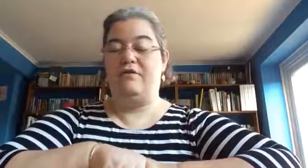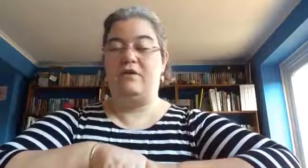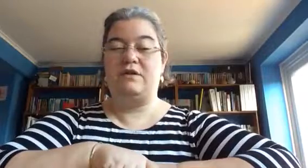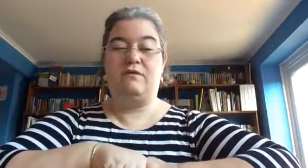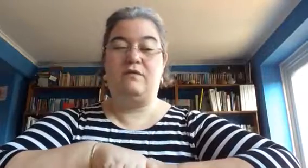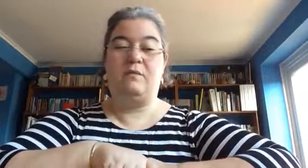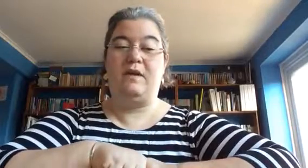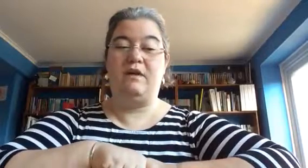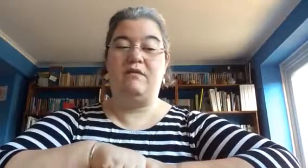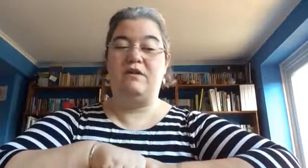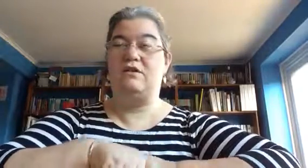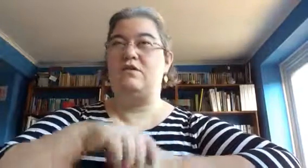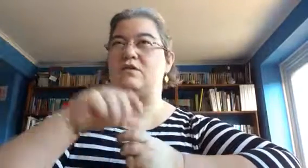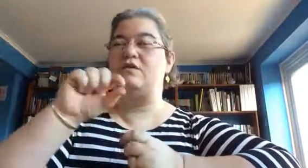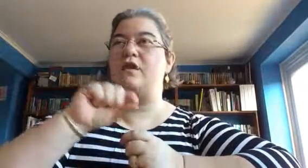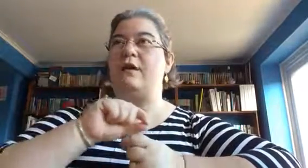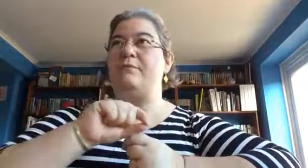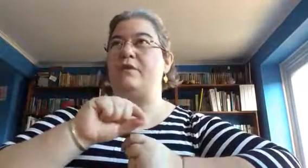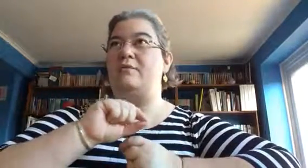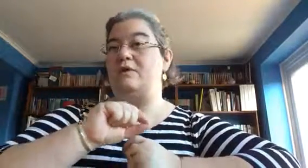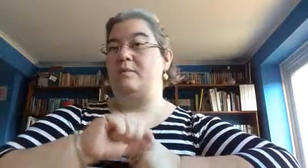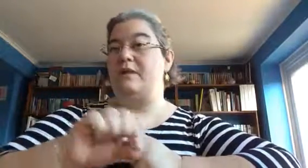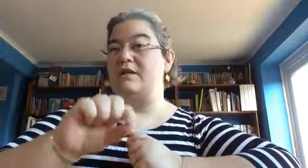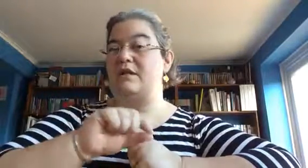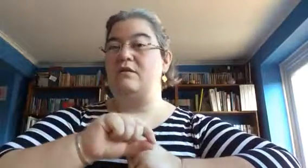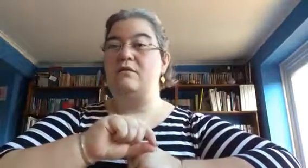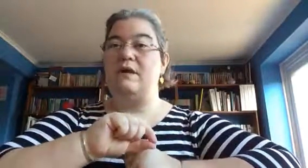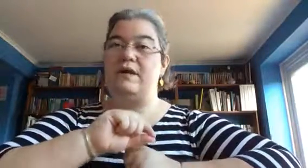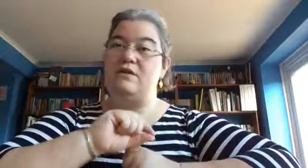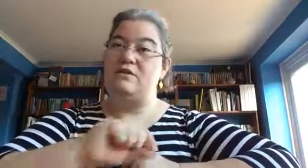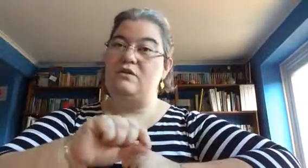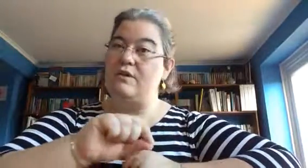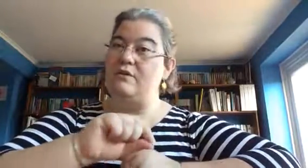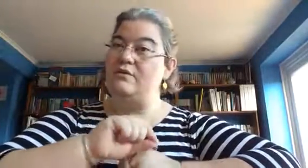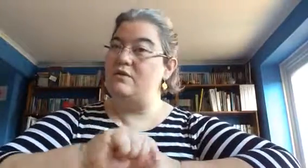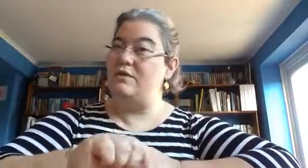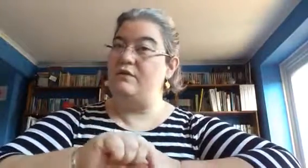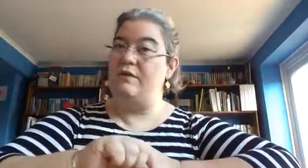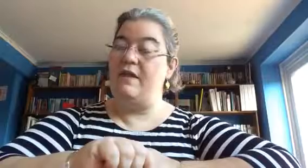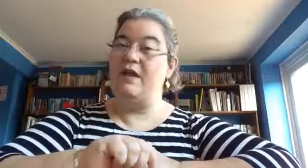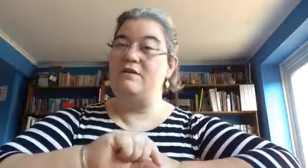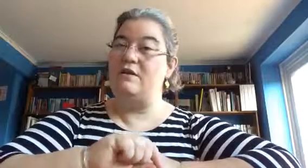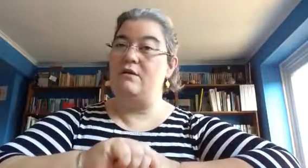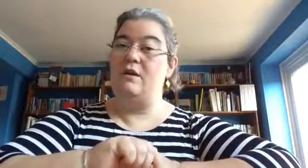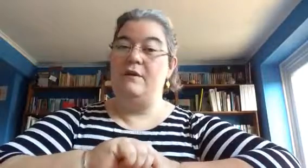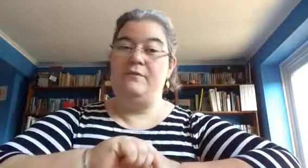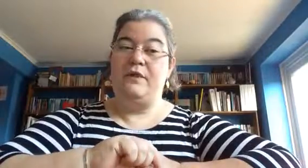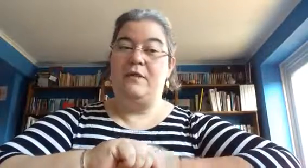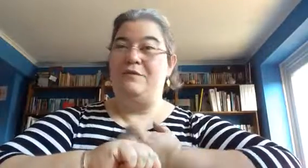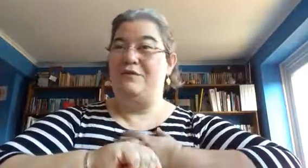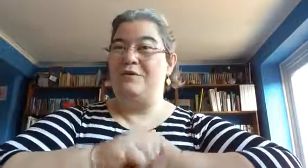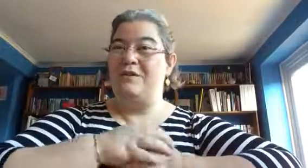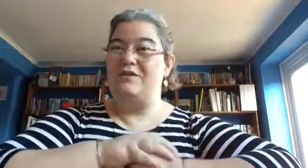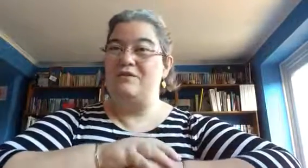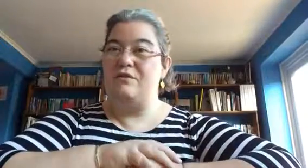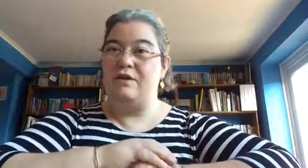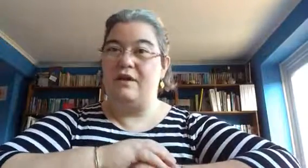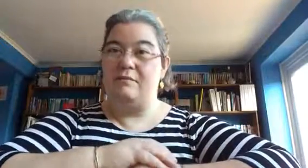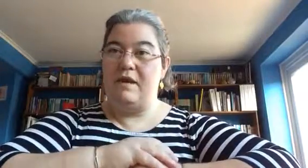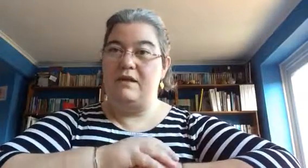evocative of the period, lots of sort of political and historical stuff in there. So if you're a historian like me,